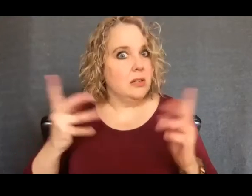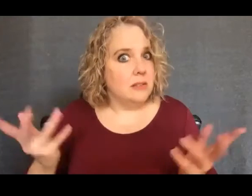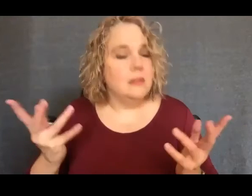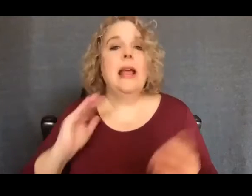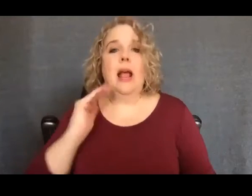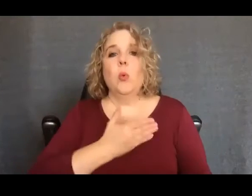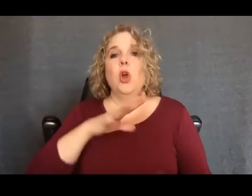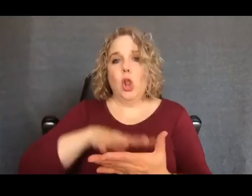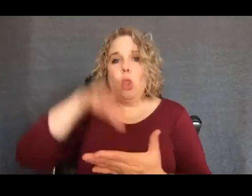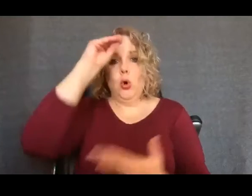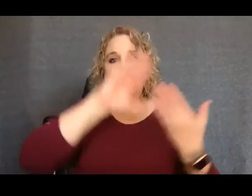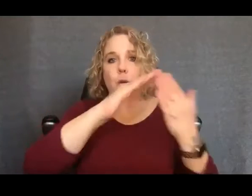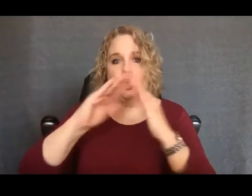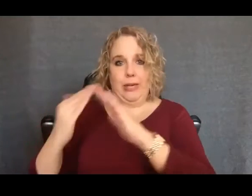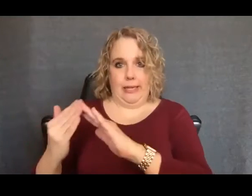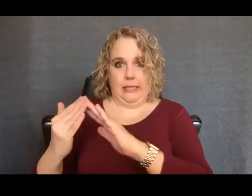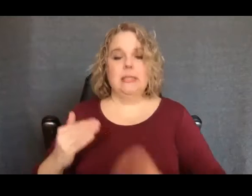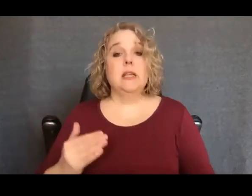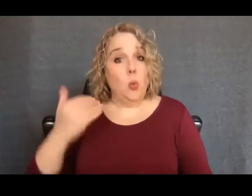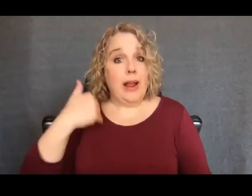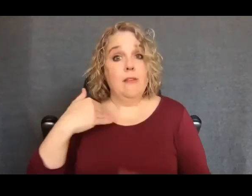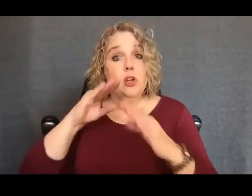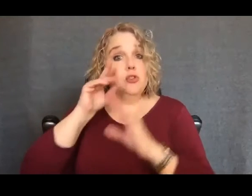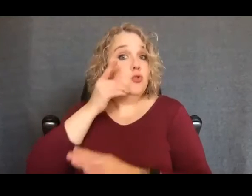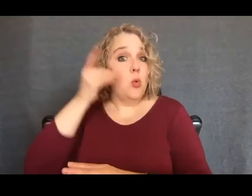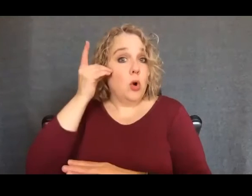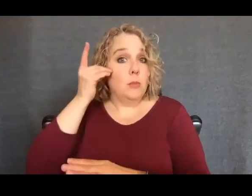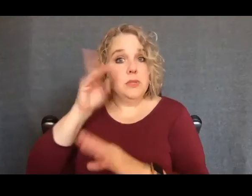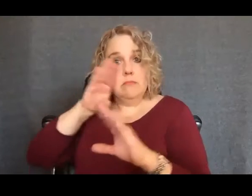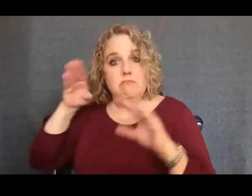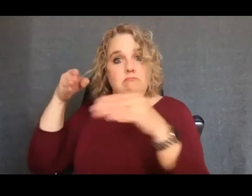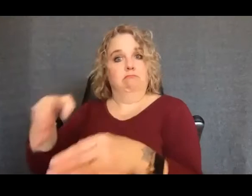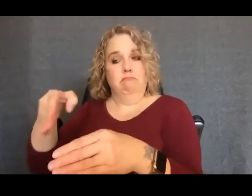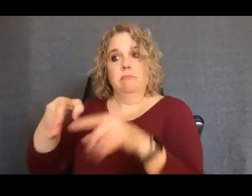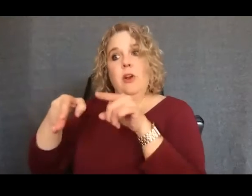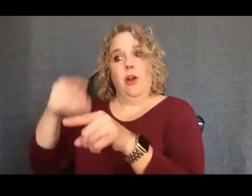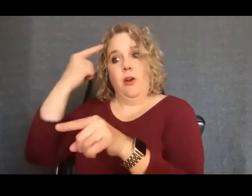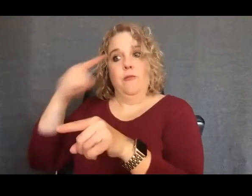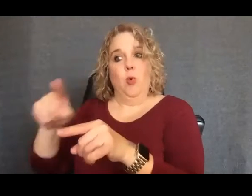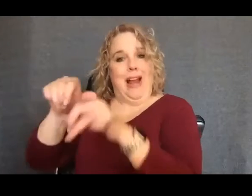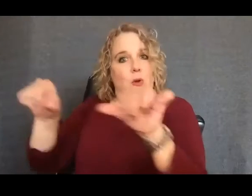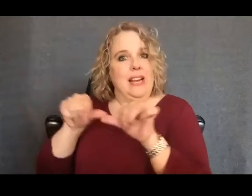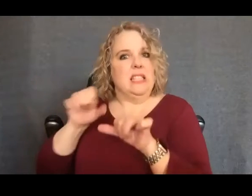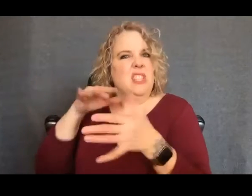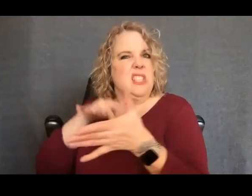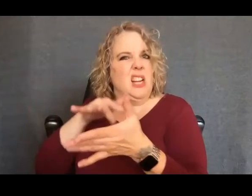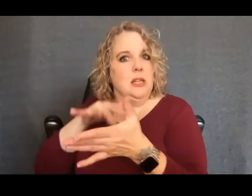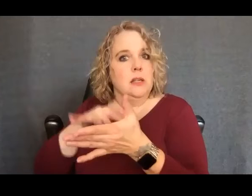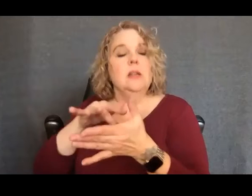We have dorms dedicated to certain areas of study which means you're able to be fully immersed in a living and learning environment